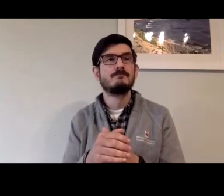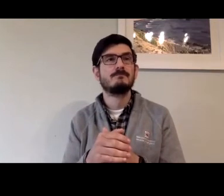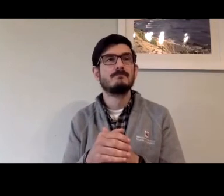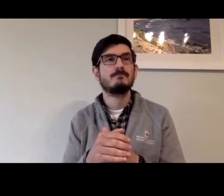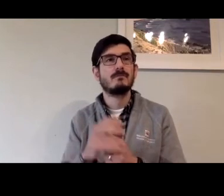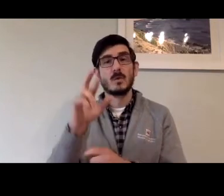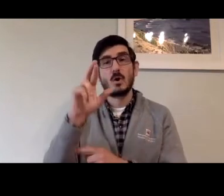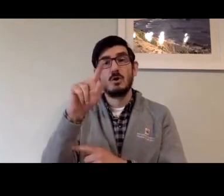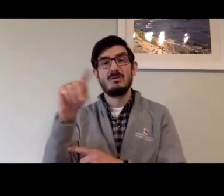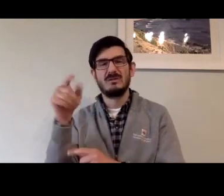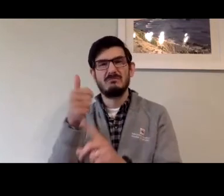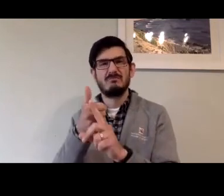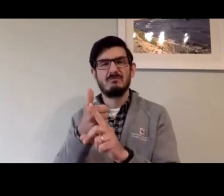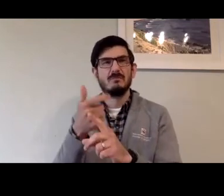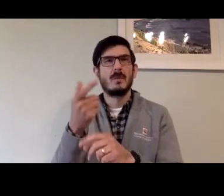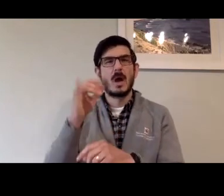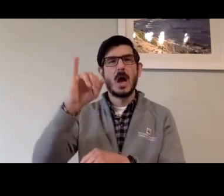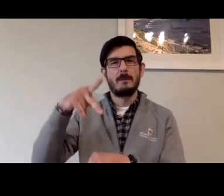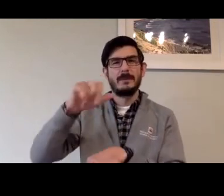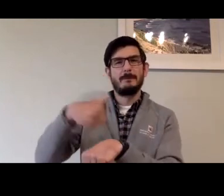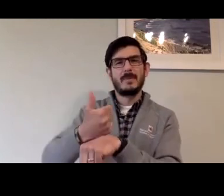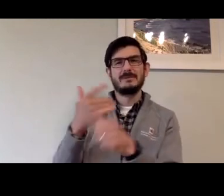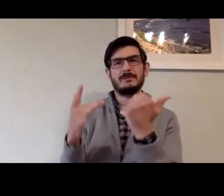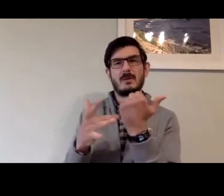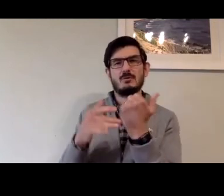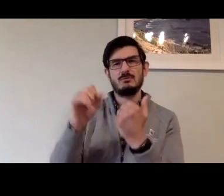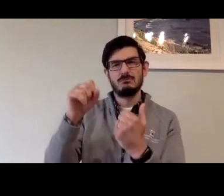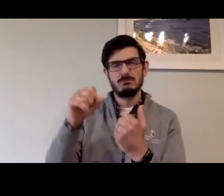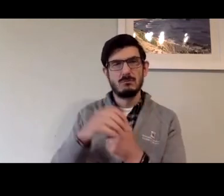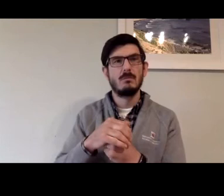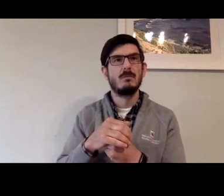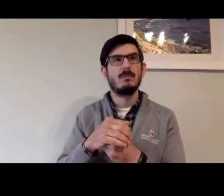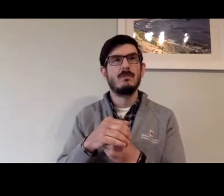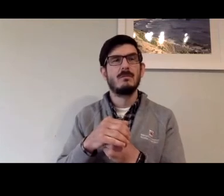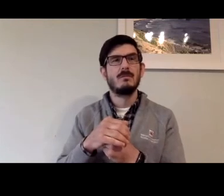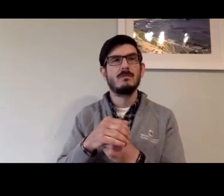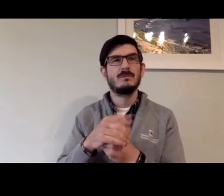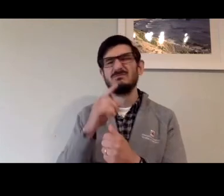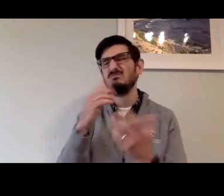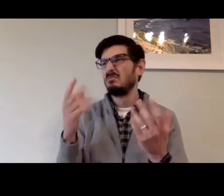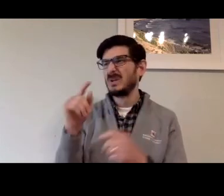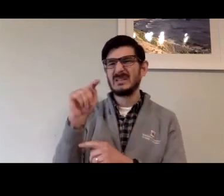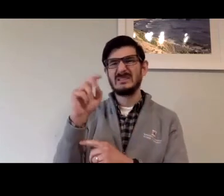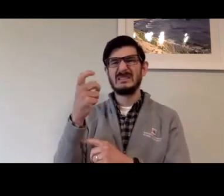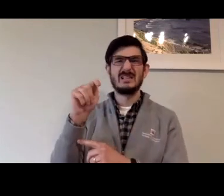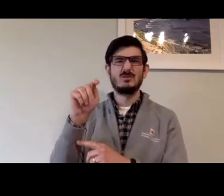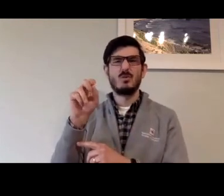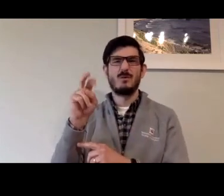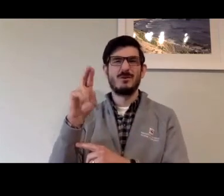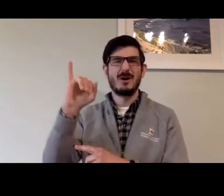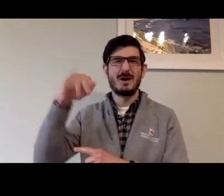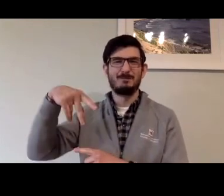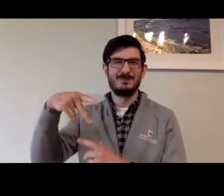see that for RTT, it is an IP-based technology.